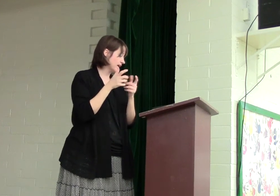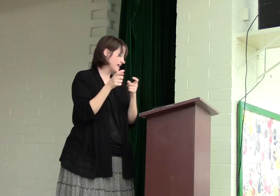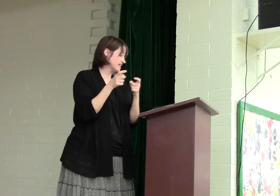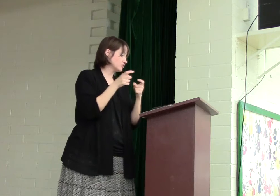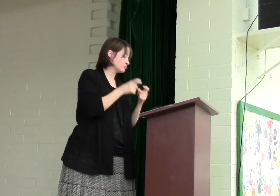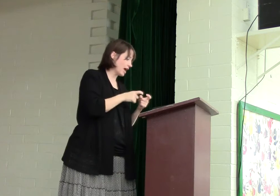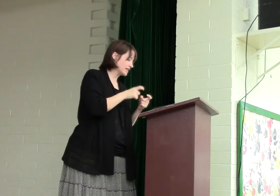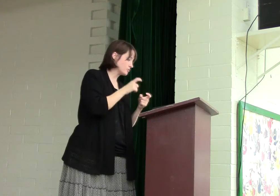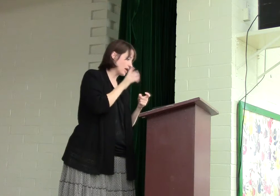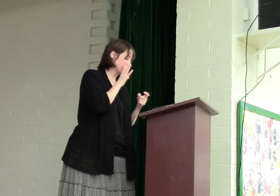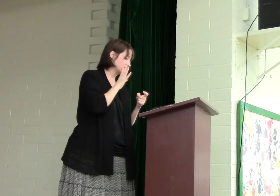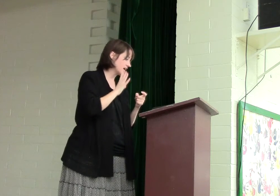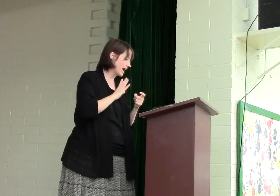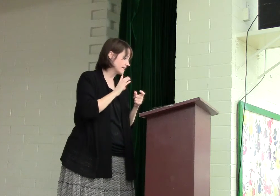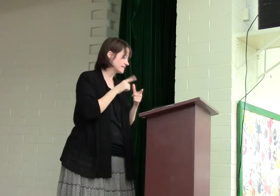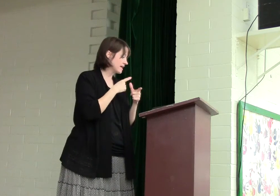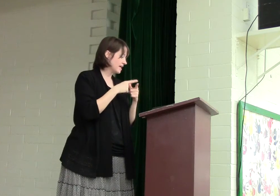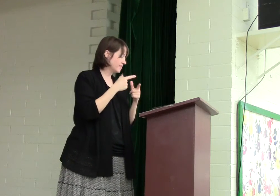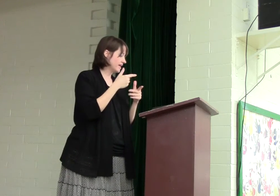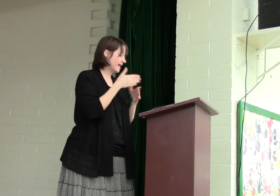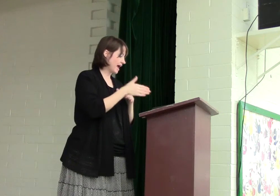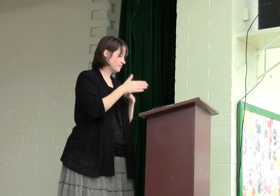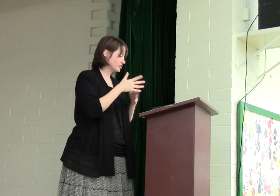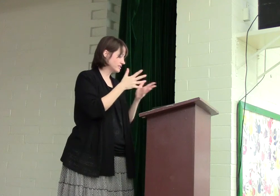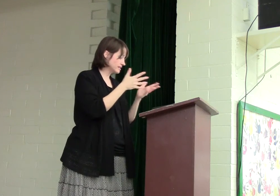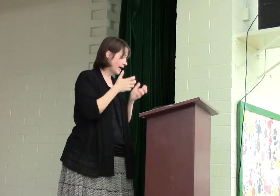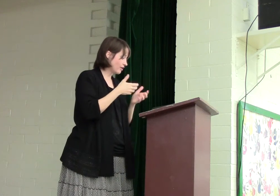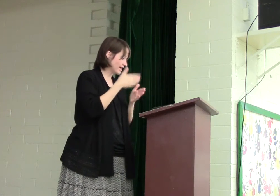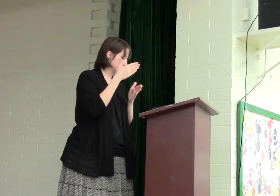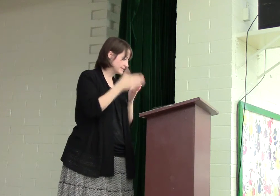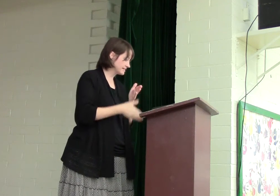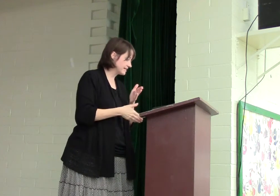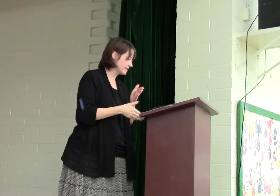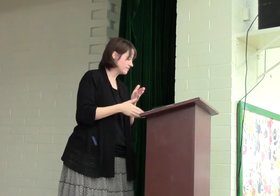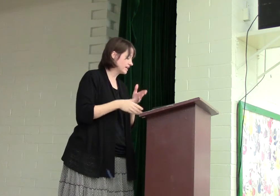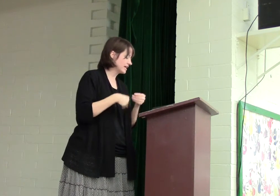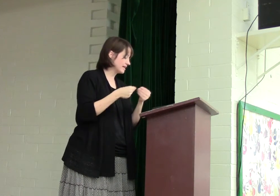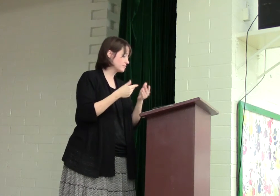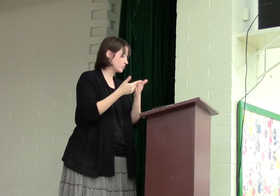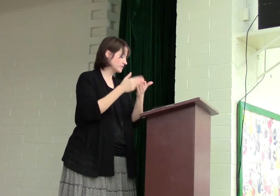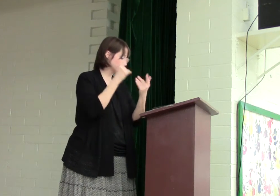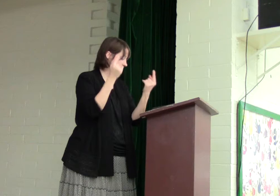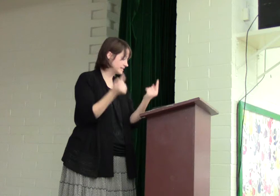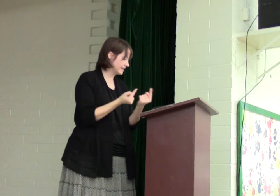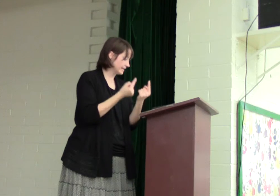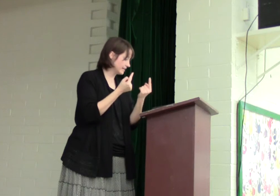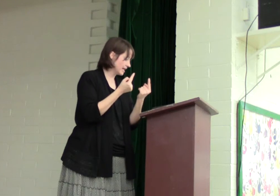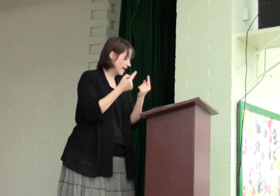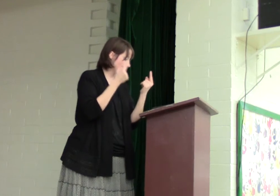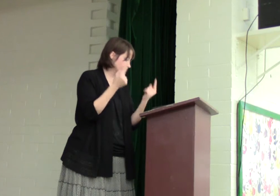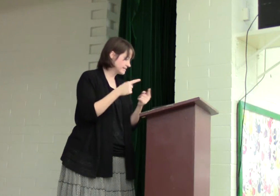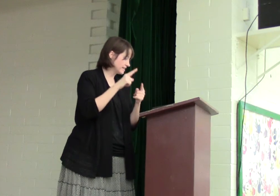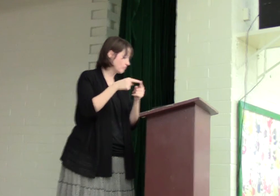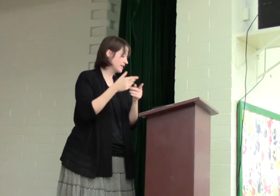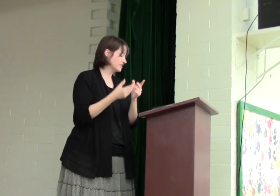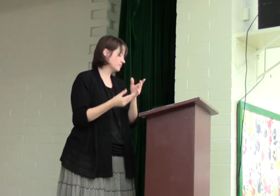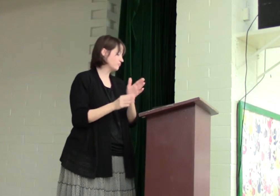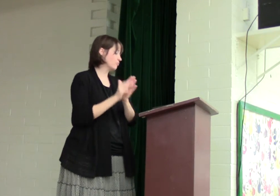He is dragged away and enticed. Then after desire has conceived, it gives birth to sin. And sin, when it is full